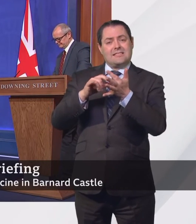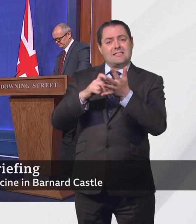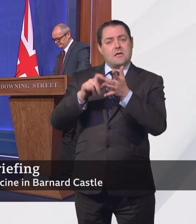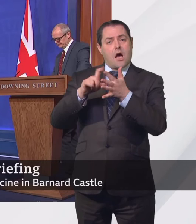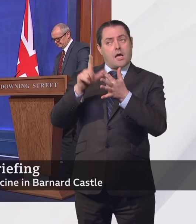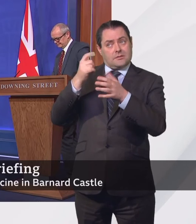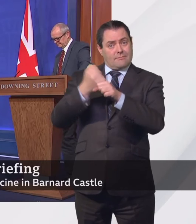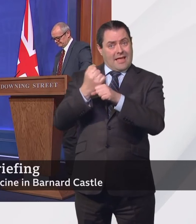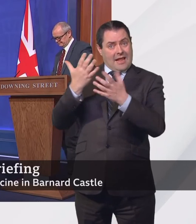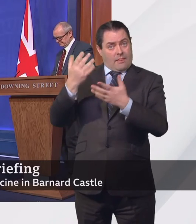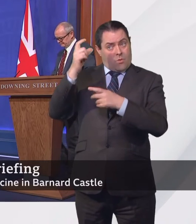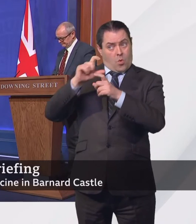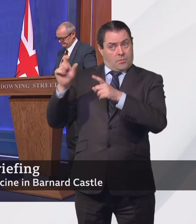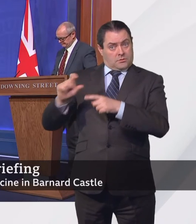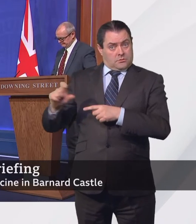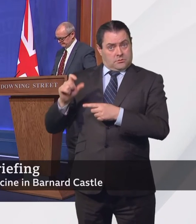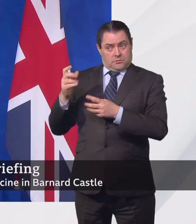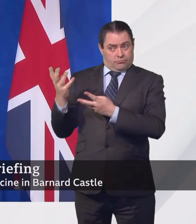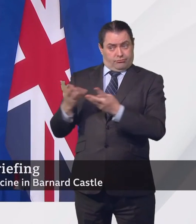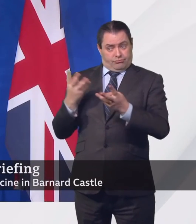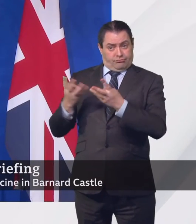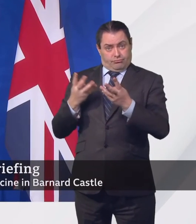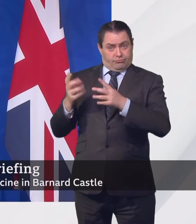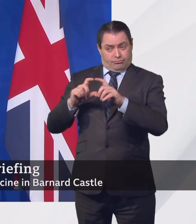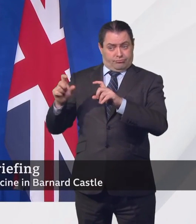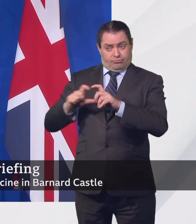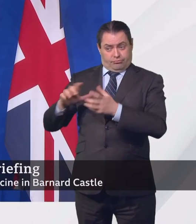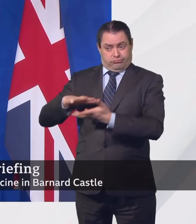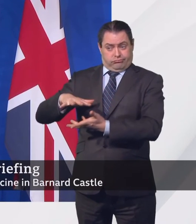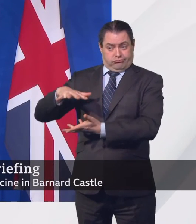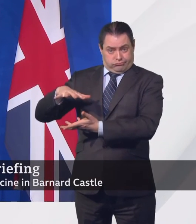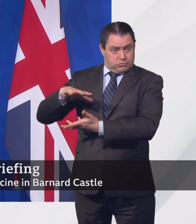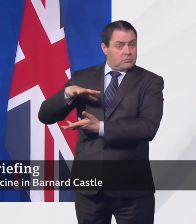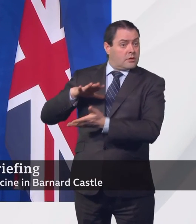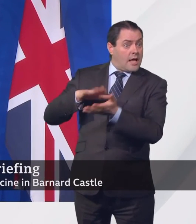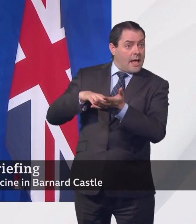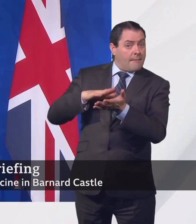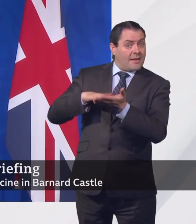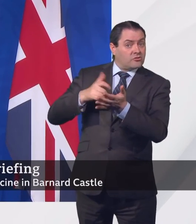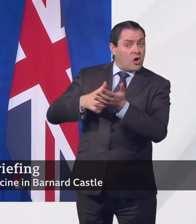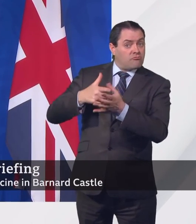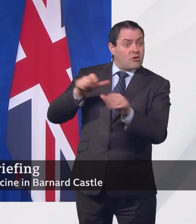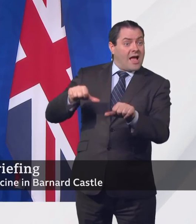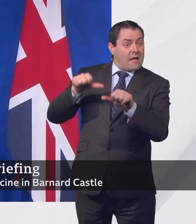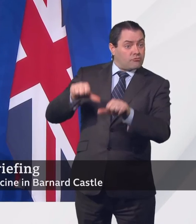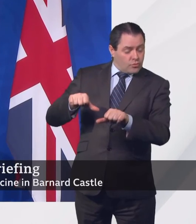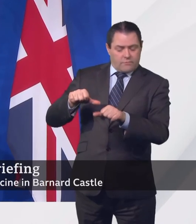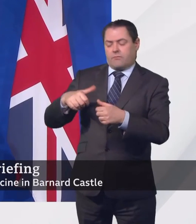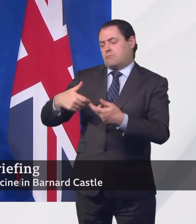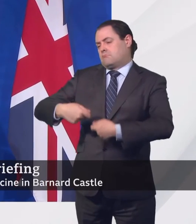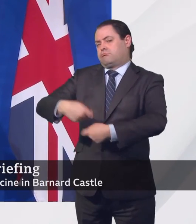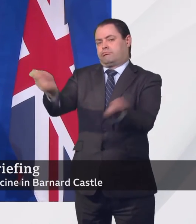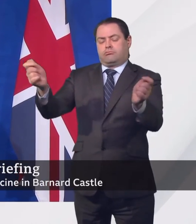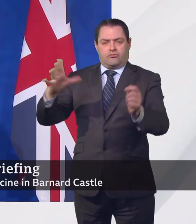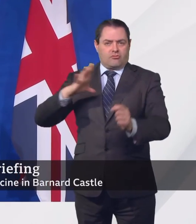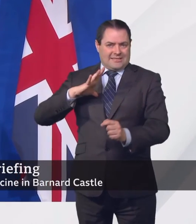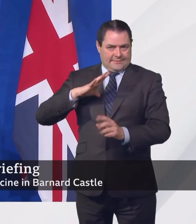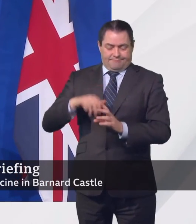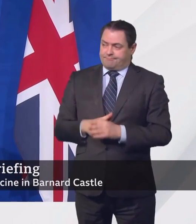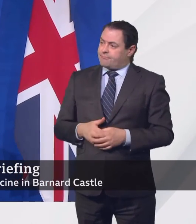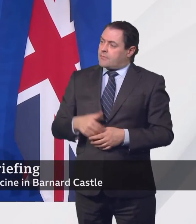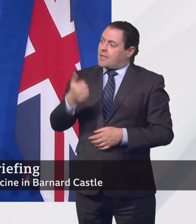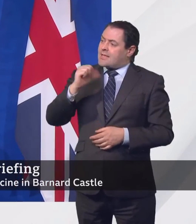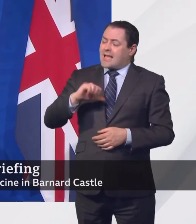already making the Novavax pending the MHRA approvals. Jason Groves, Daily Mail.